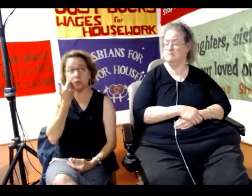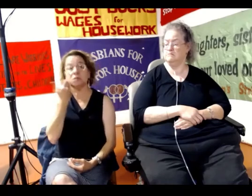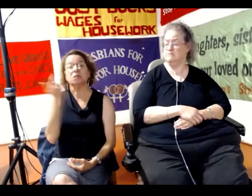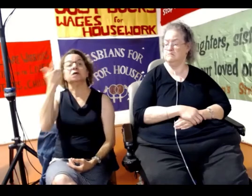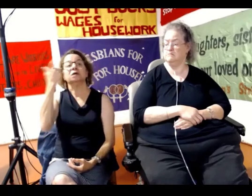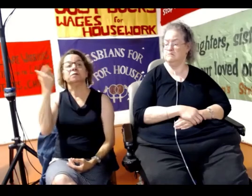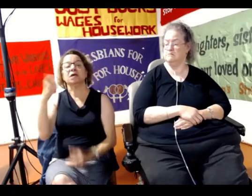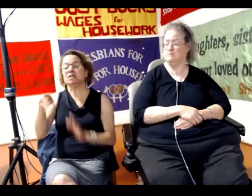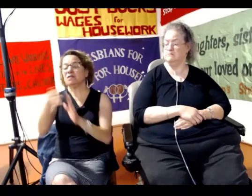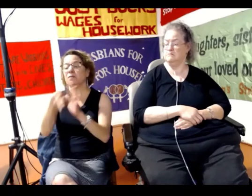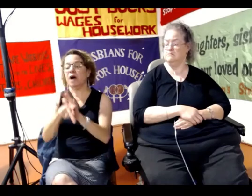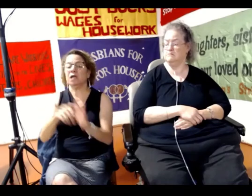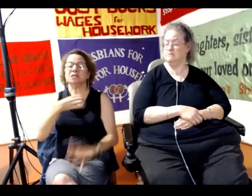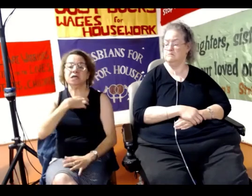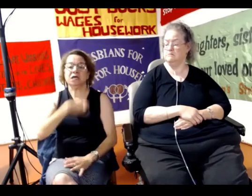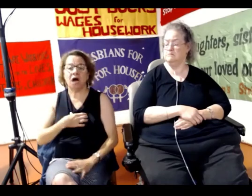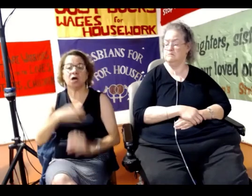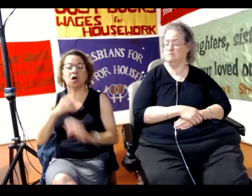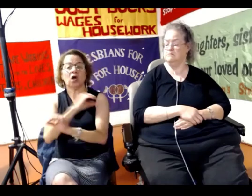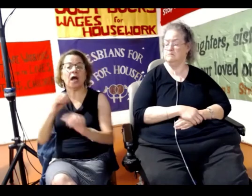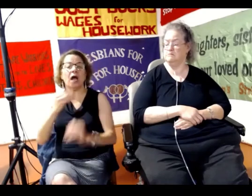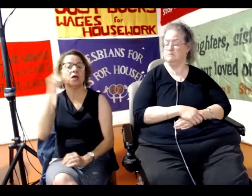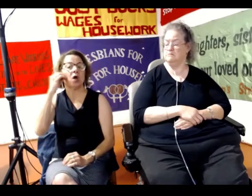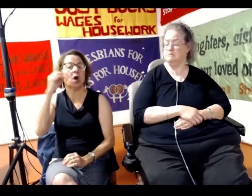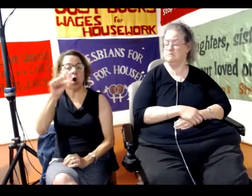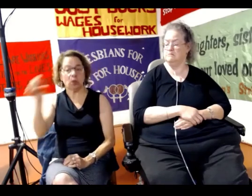of poverty, who hunger and homelessness.